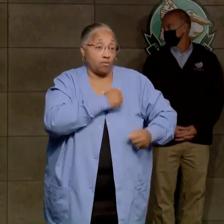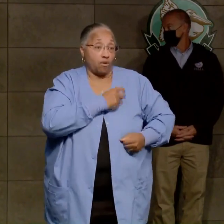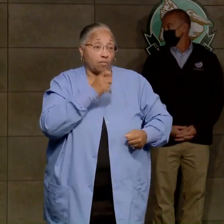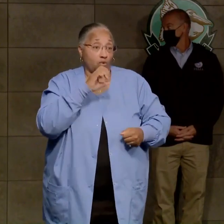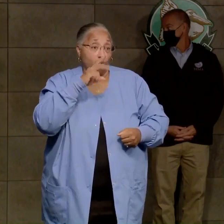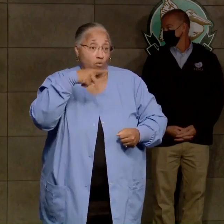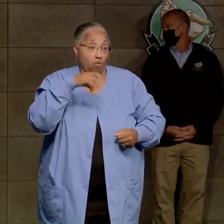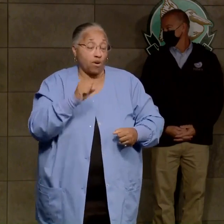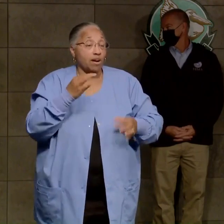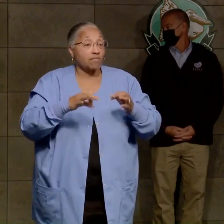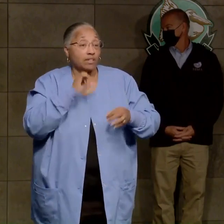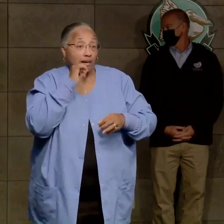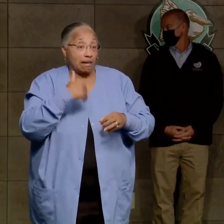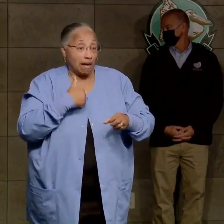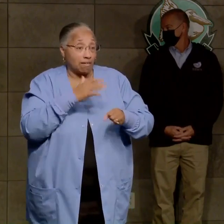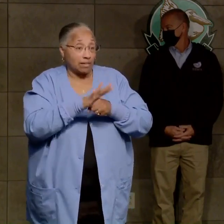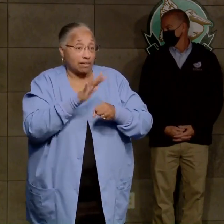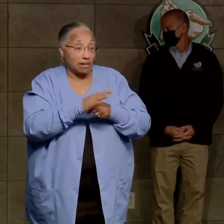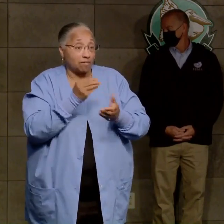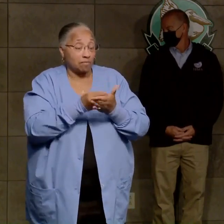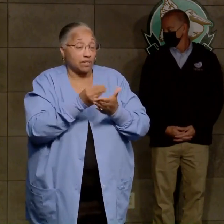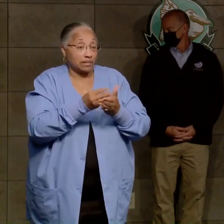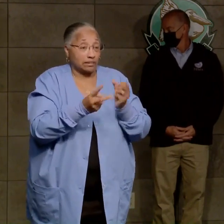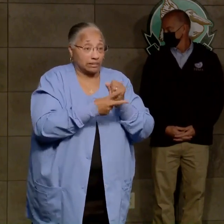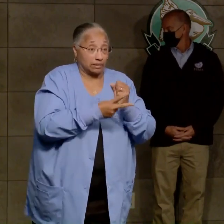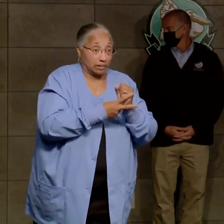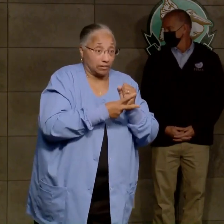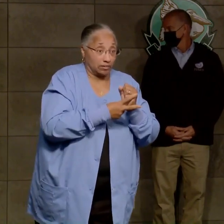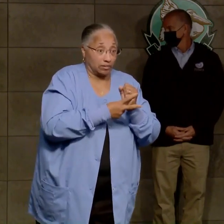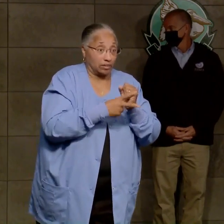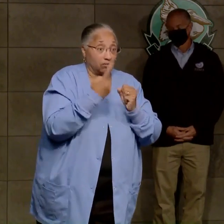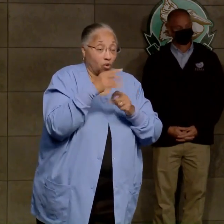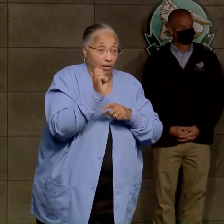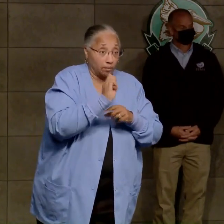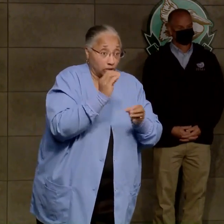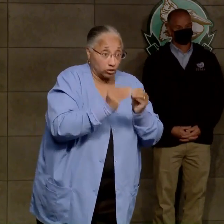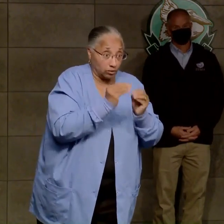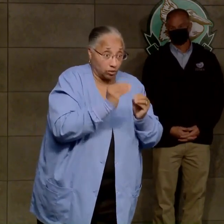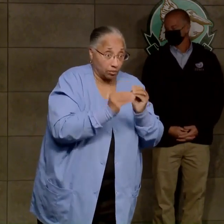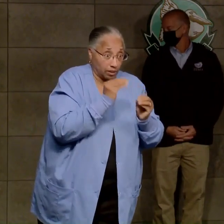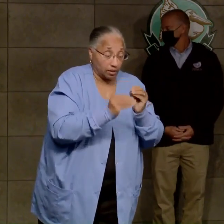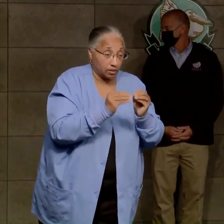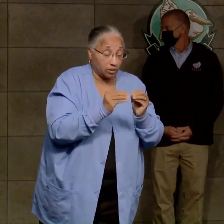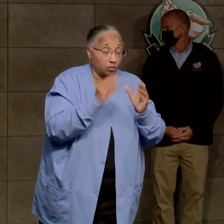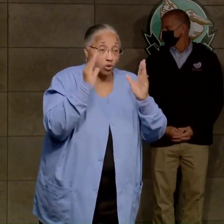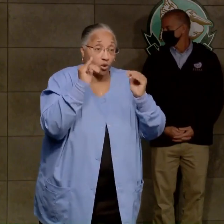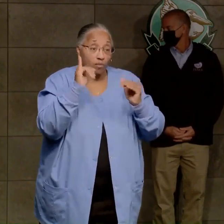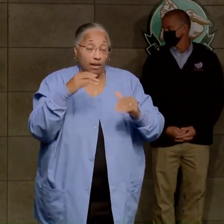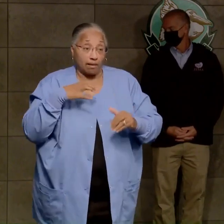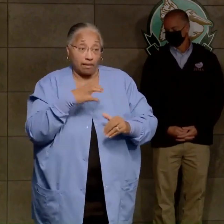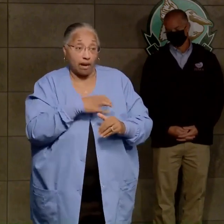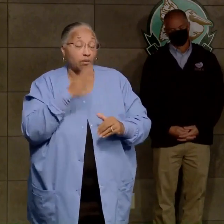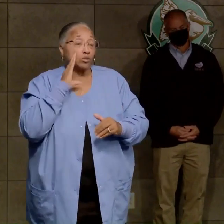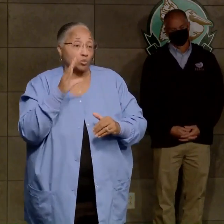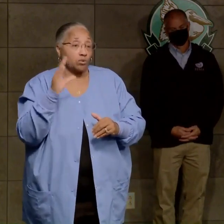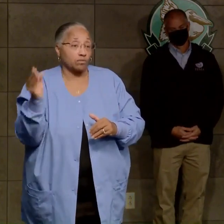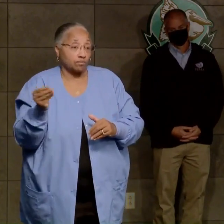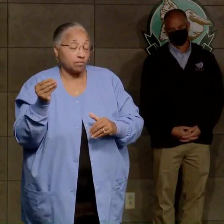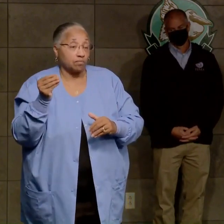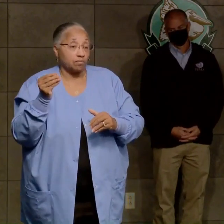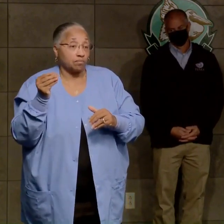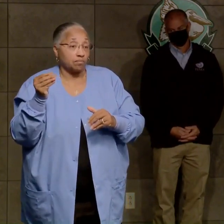sufficient reserves on hand to affect emergency repairs, that Congress will make that appropriation.